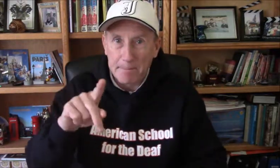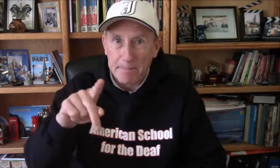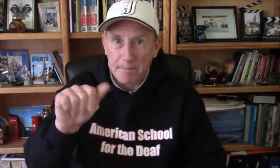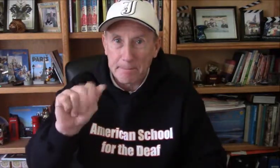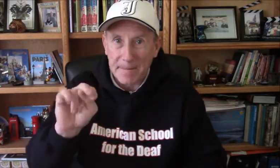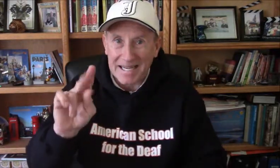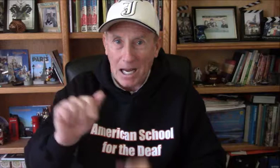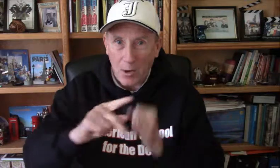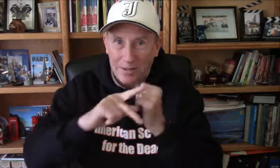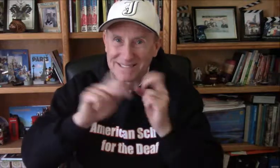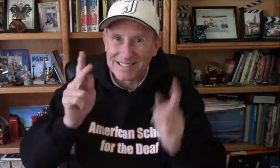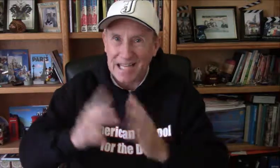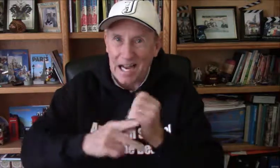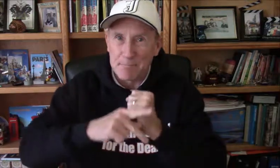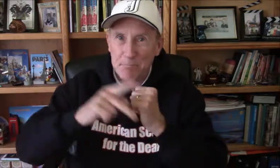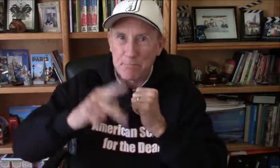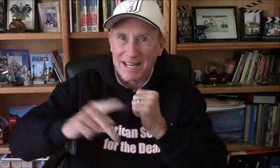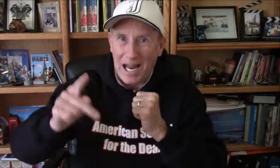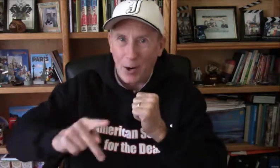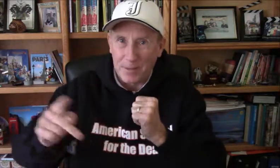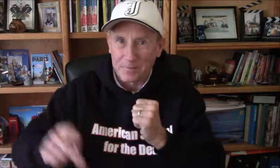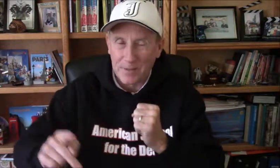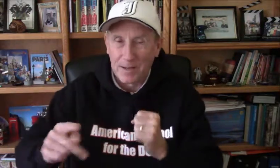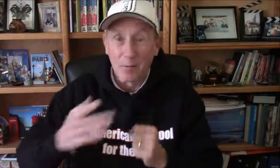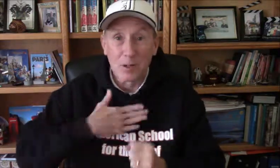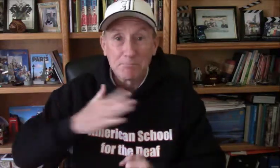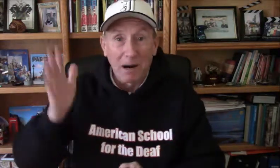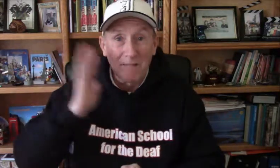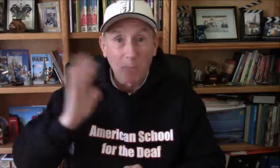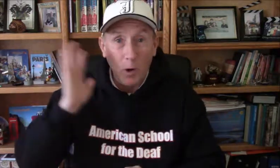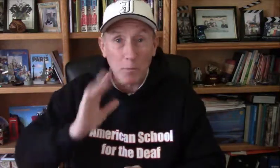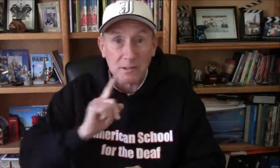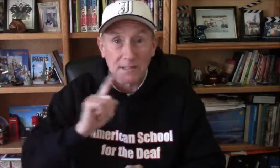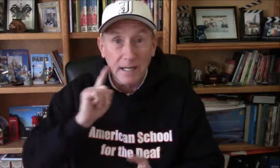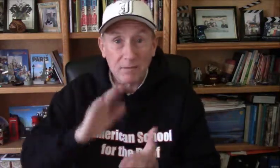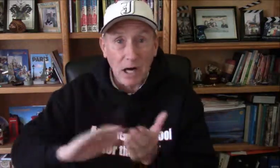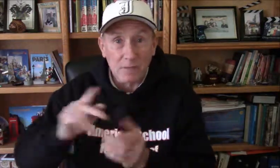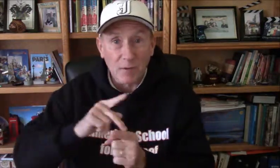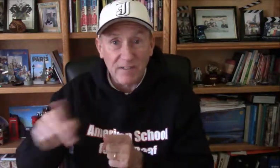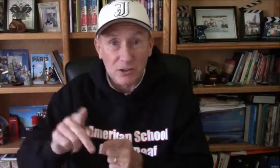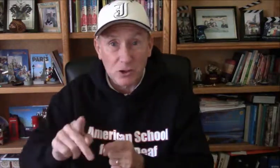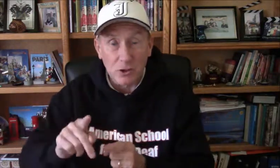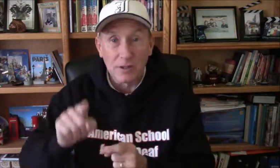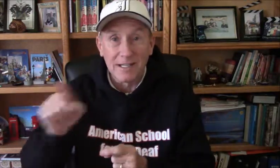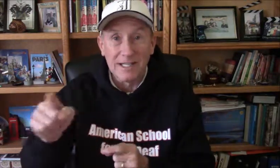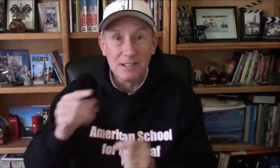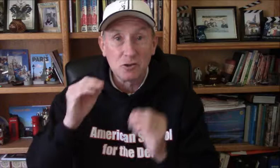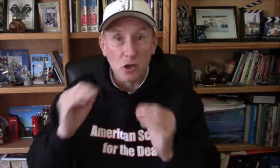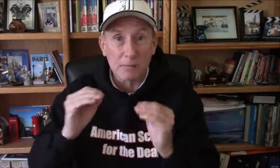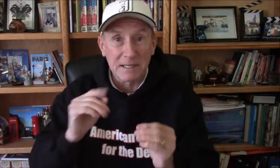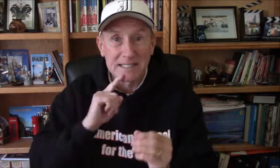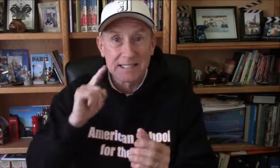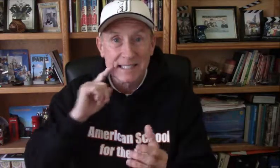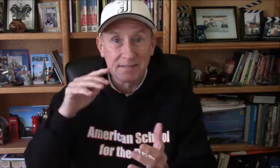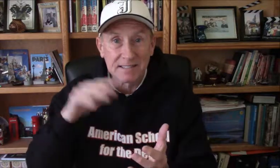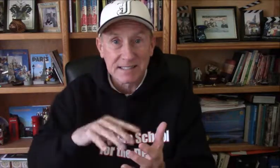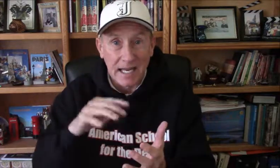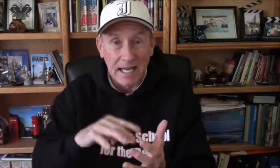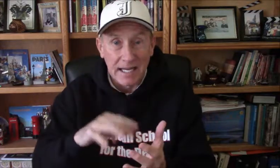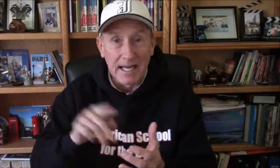But now I signed back. was a deaf college professor. was a deaf college professor.